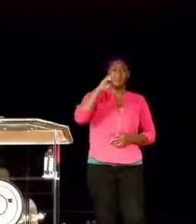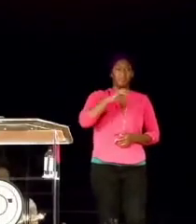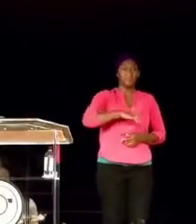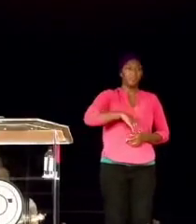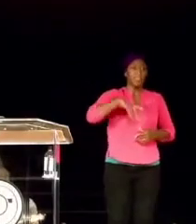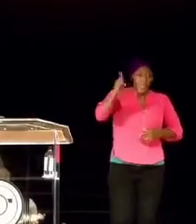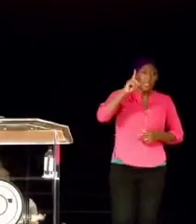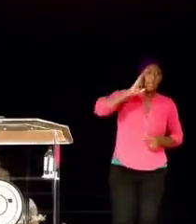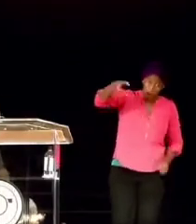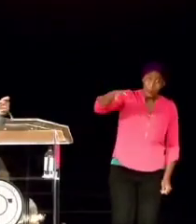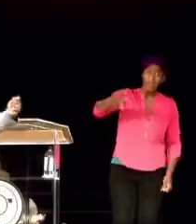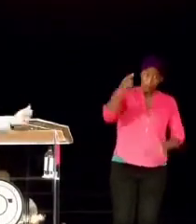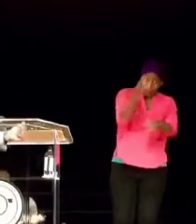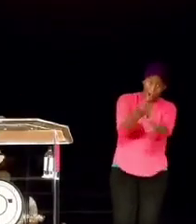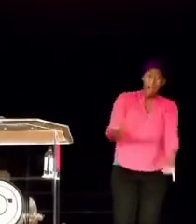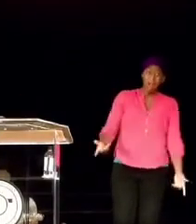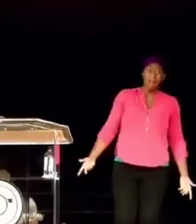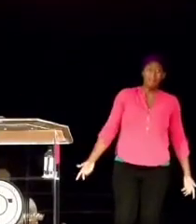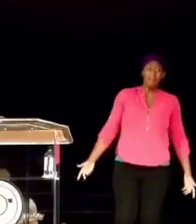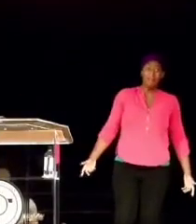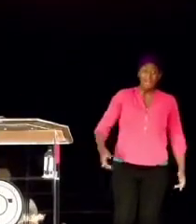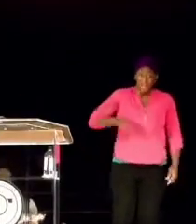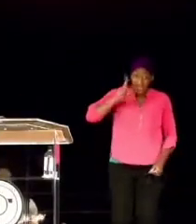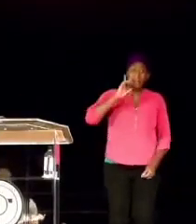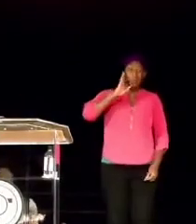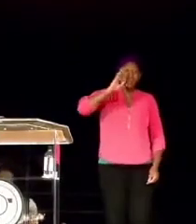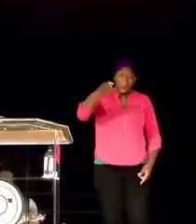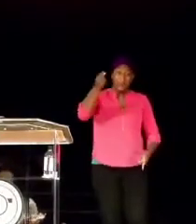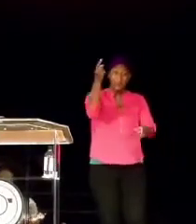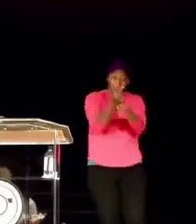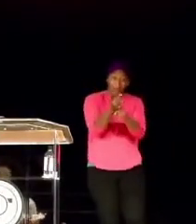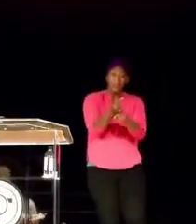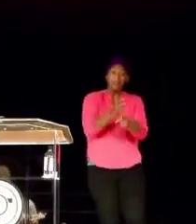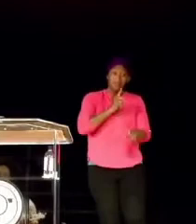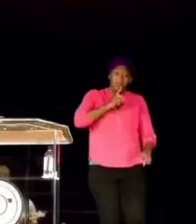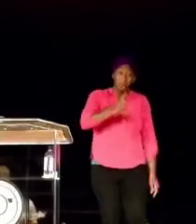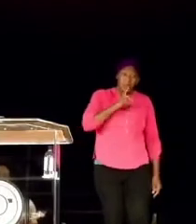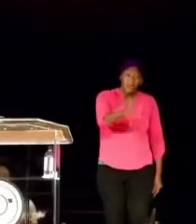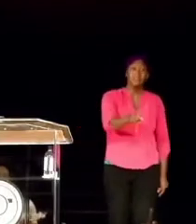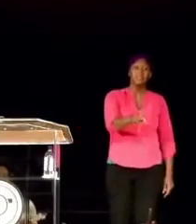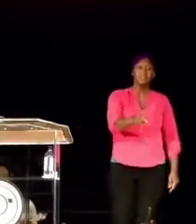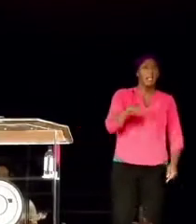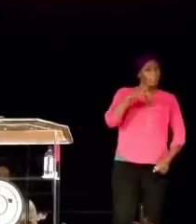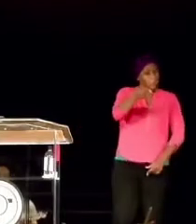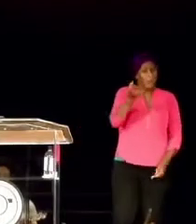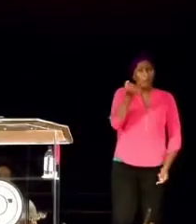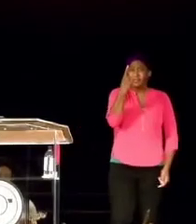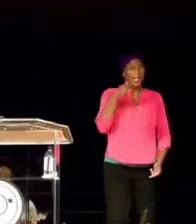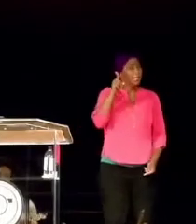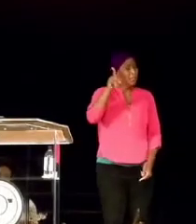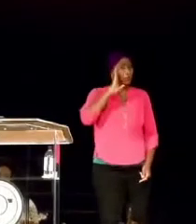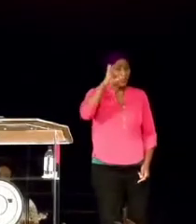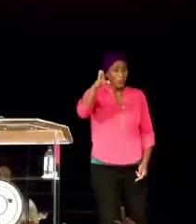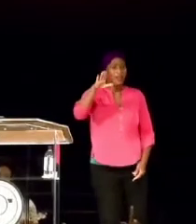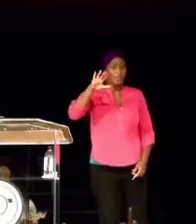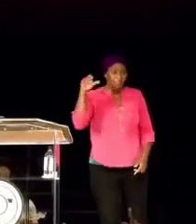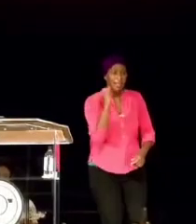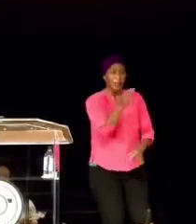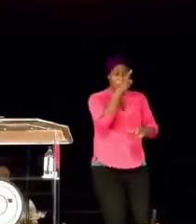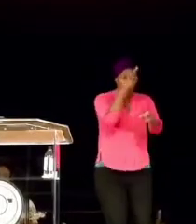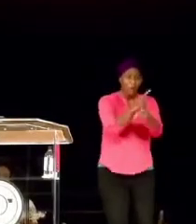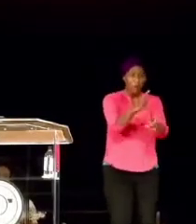won't He do it? Won't He do it? You know He will. Say,